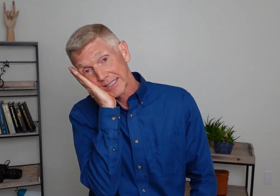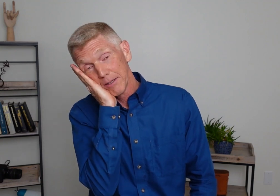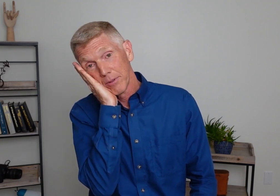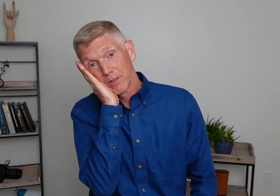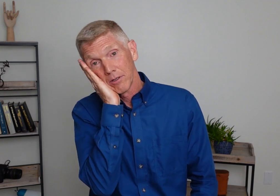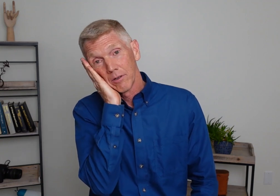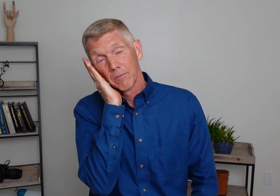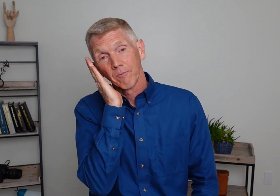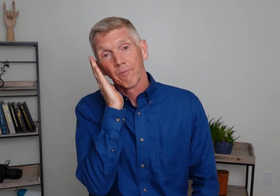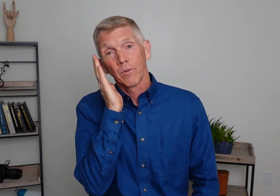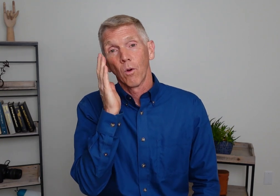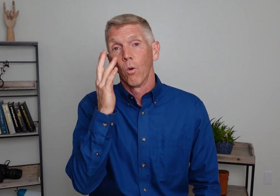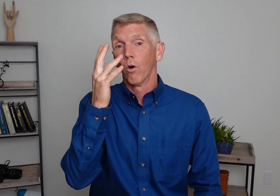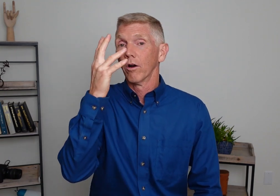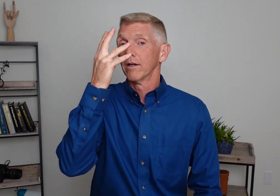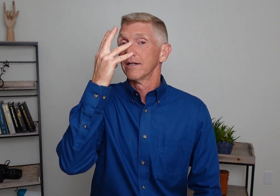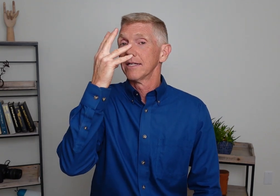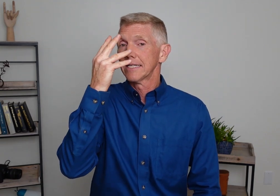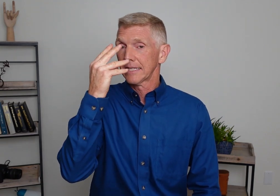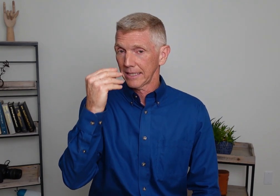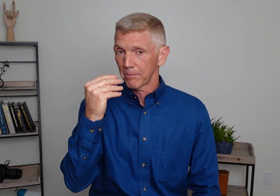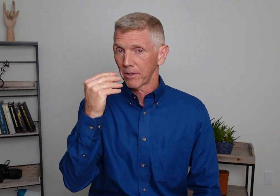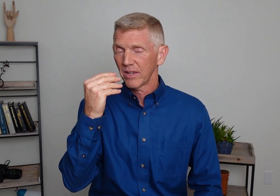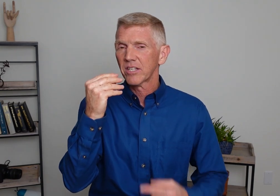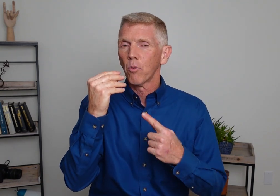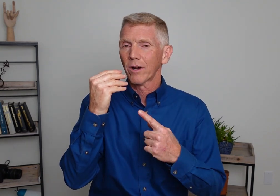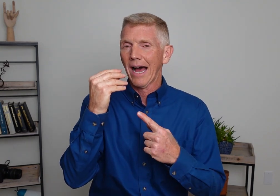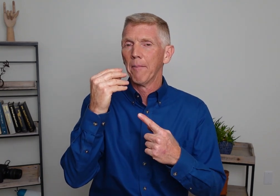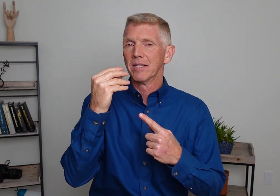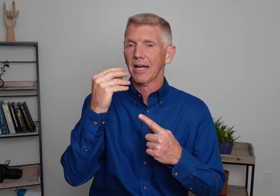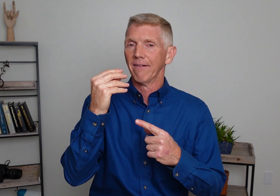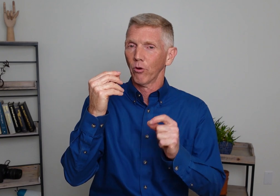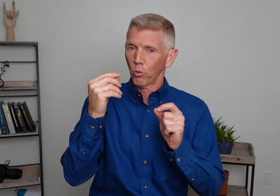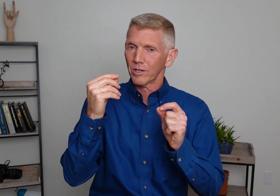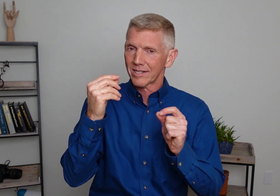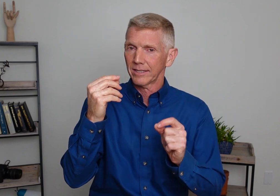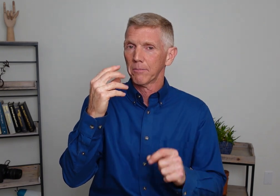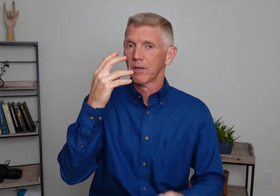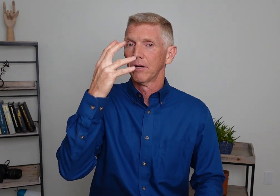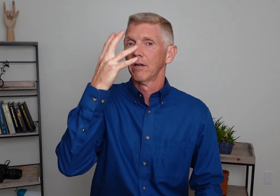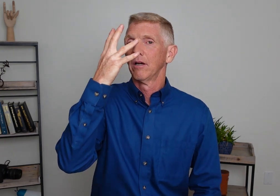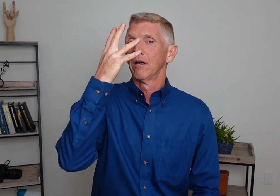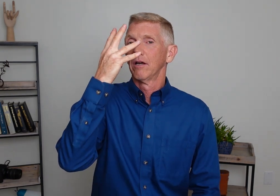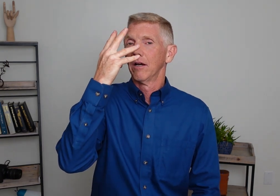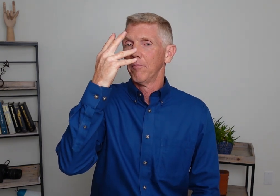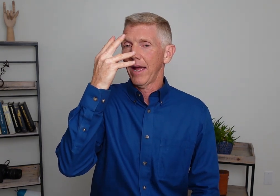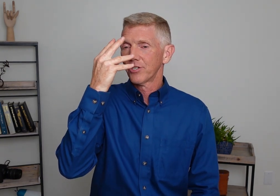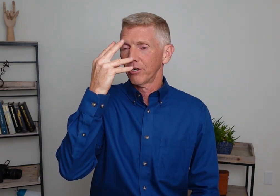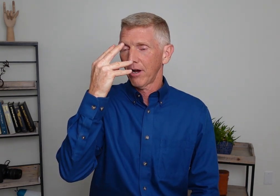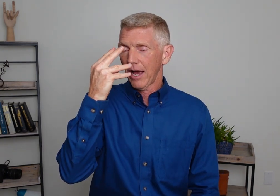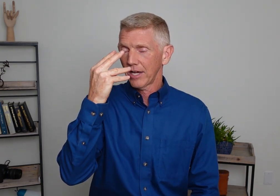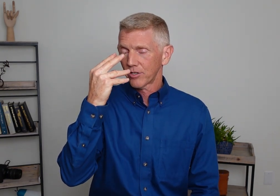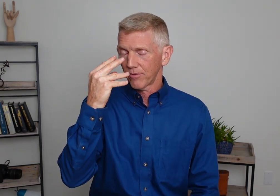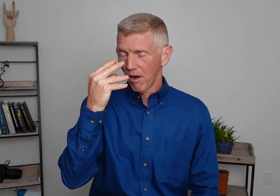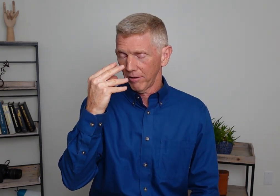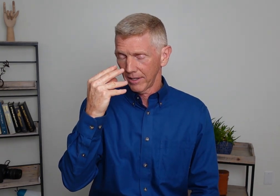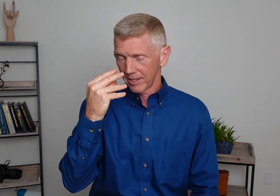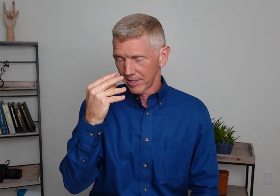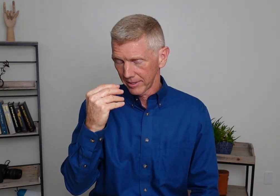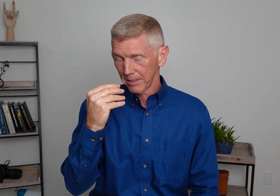Sleep. Or sleep. This is the more common sign for the word sleep. Imagine your eyes falling asleep.